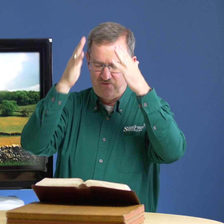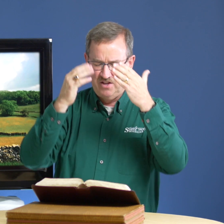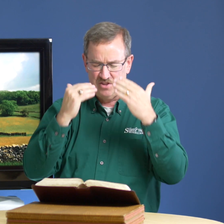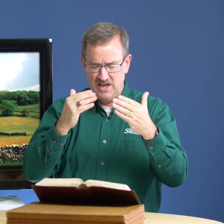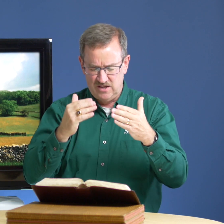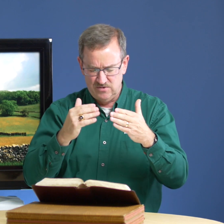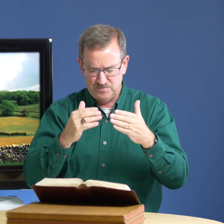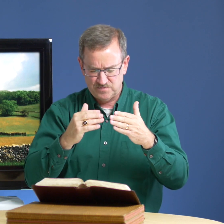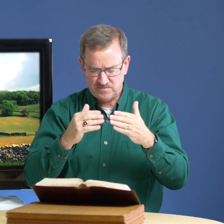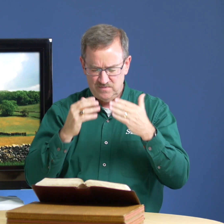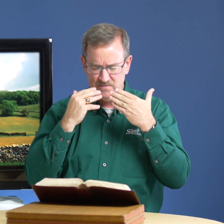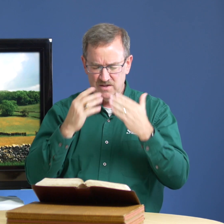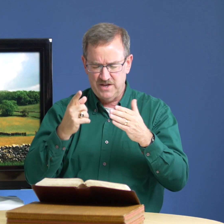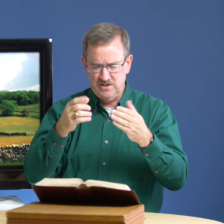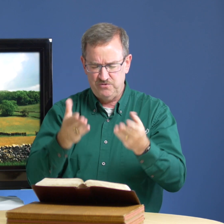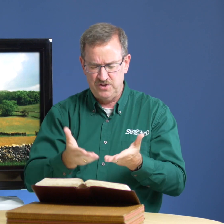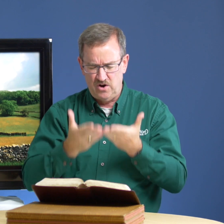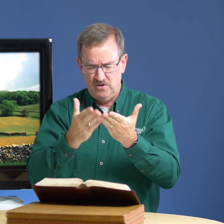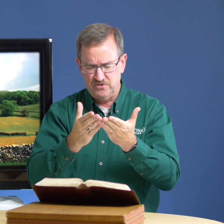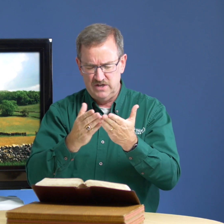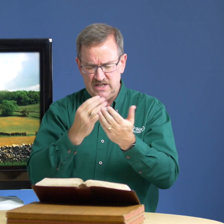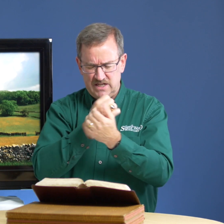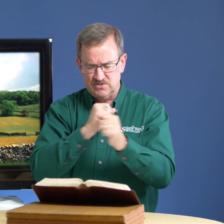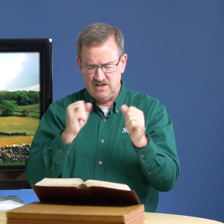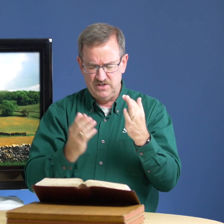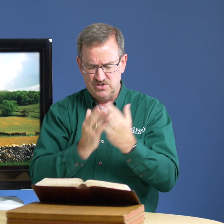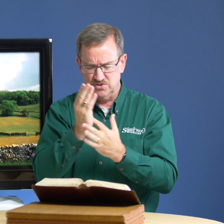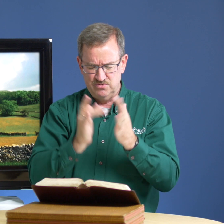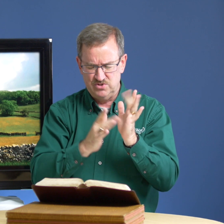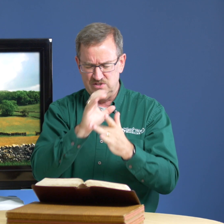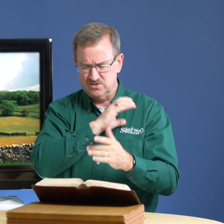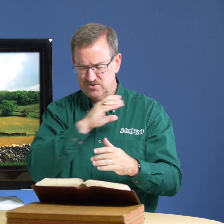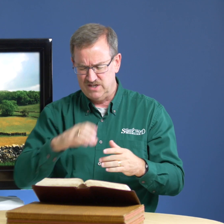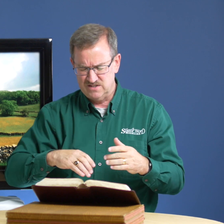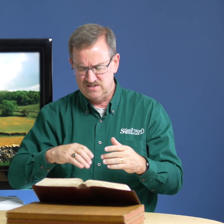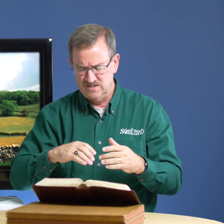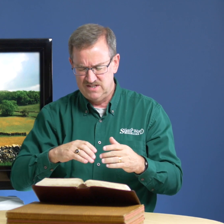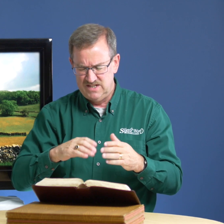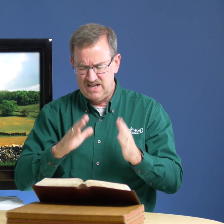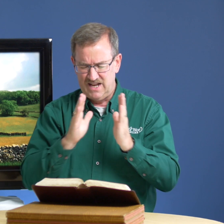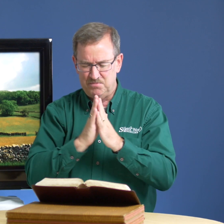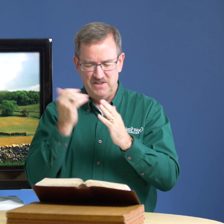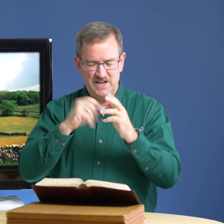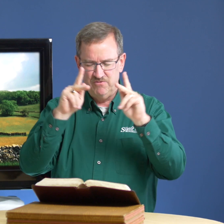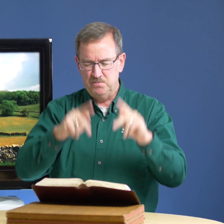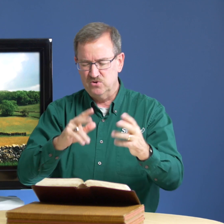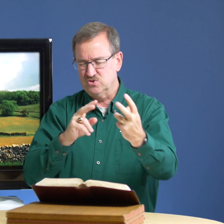father thank you thank you for the offer of salvation through jesus christ and i pray that every person